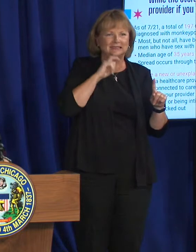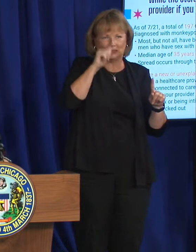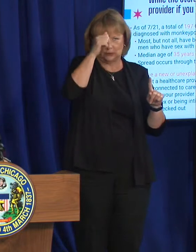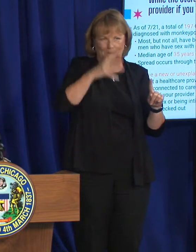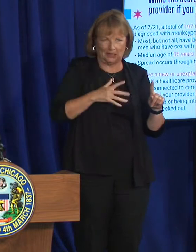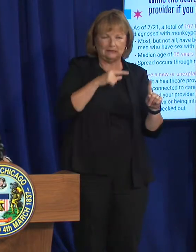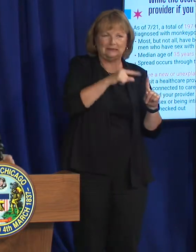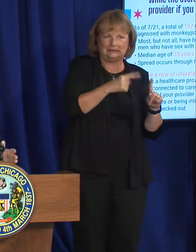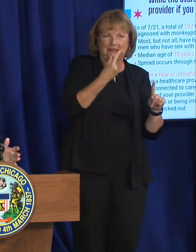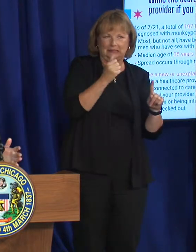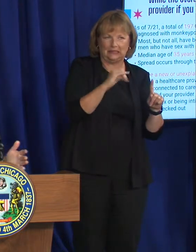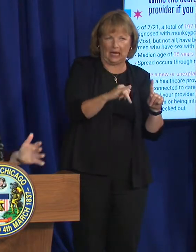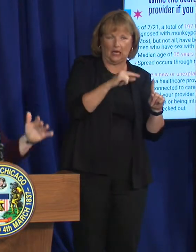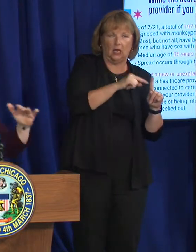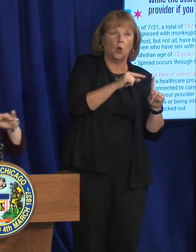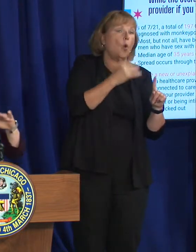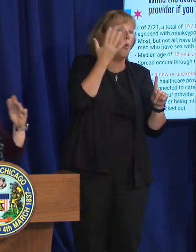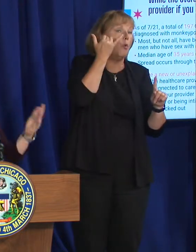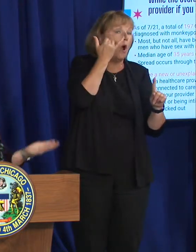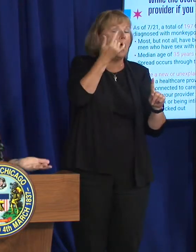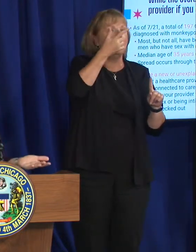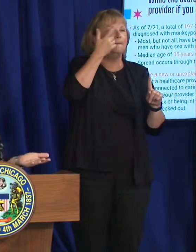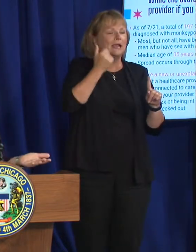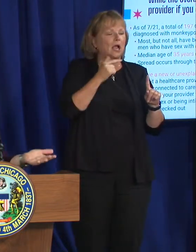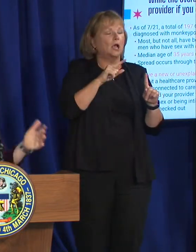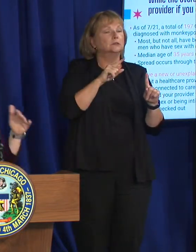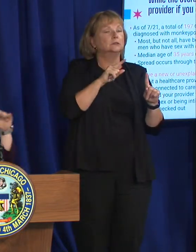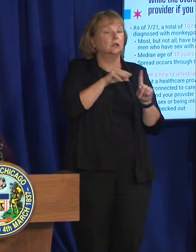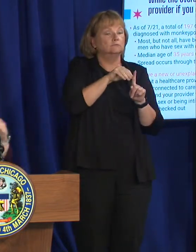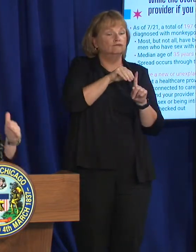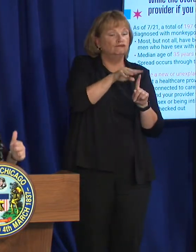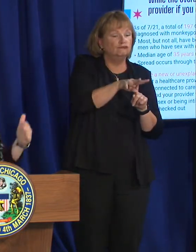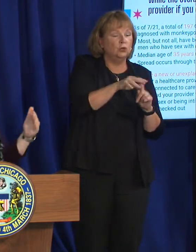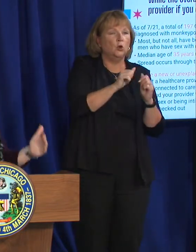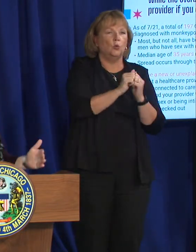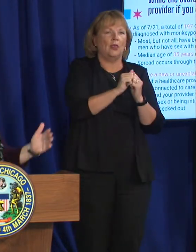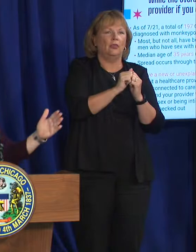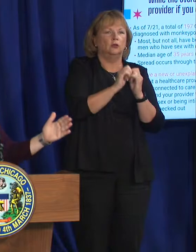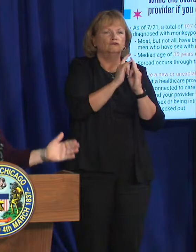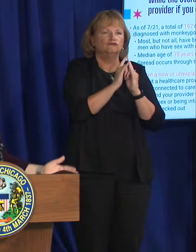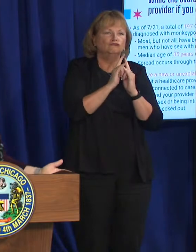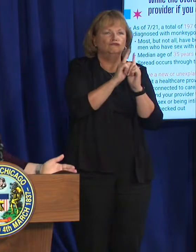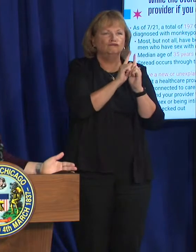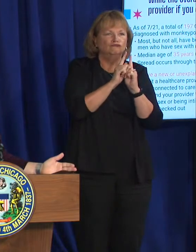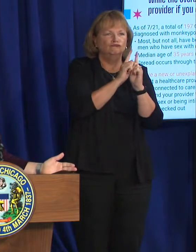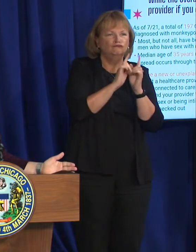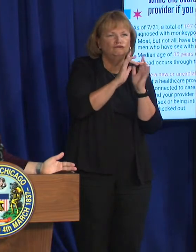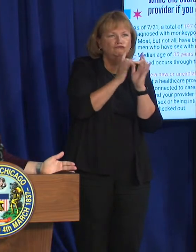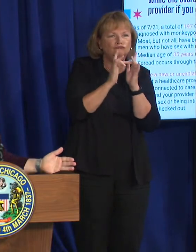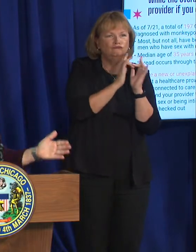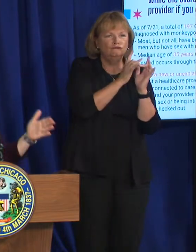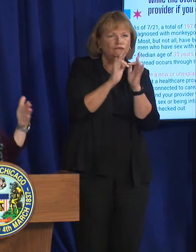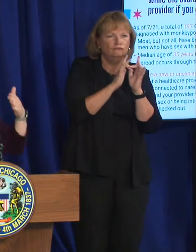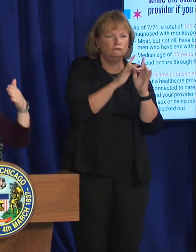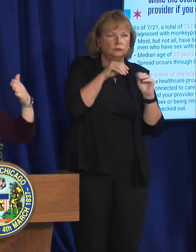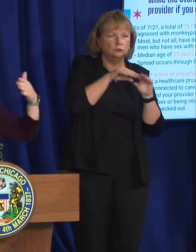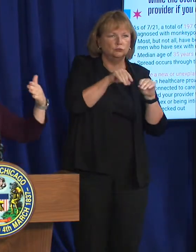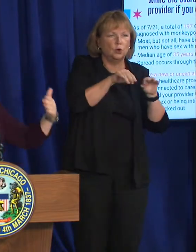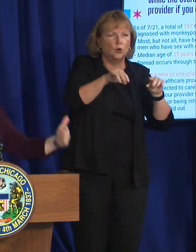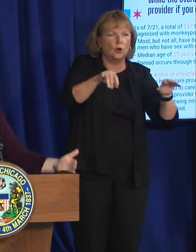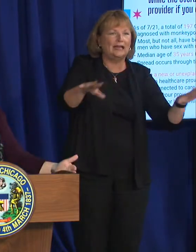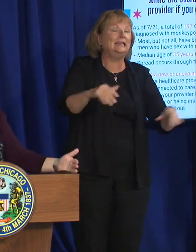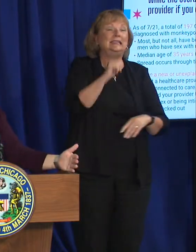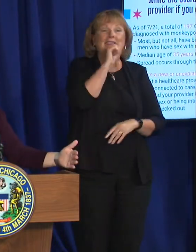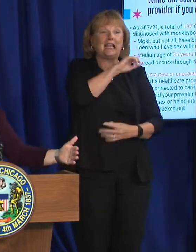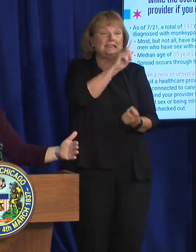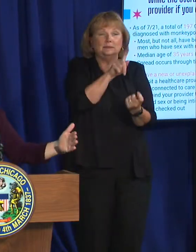That's largely because spread occurs through tight-knit social networks. So it's nothing